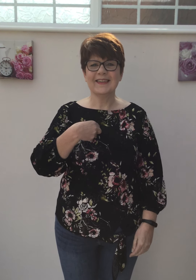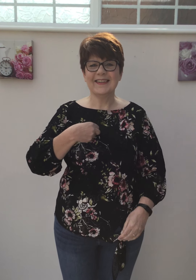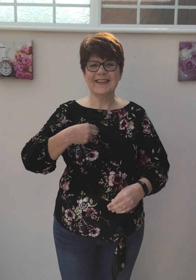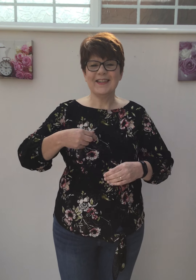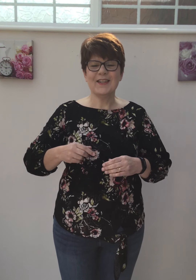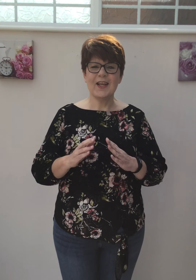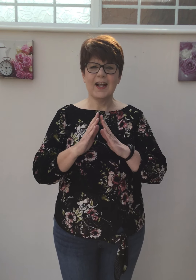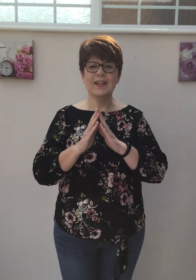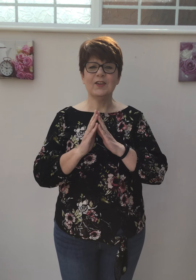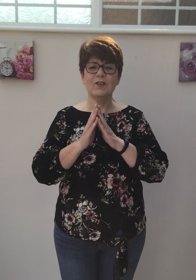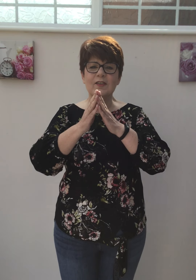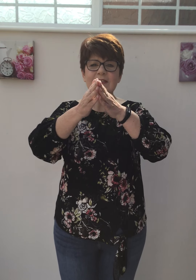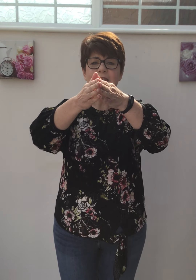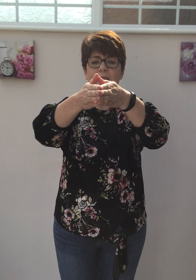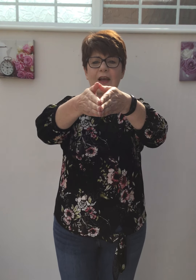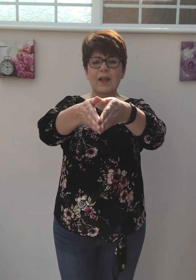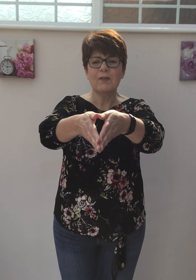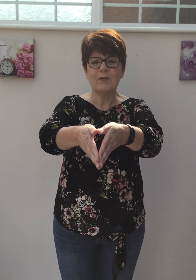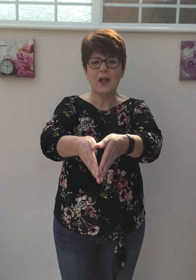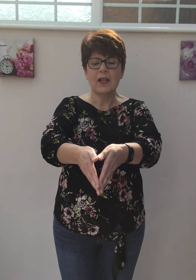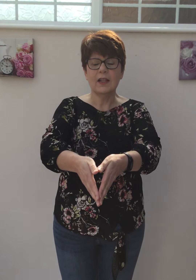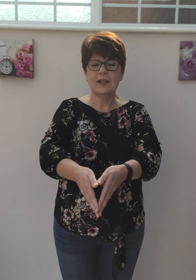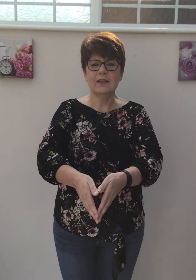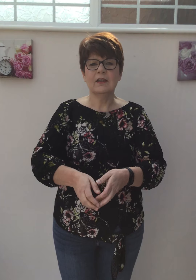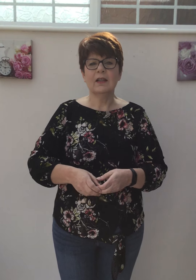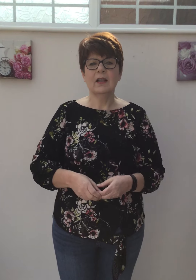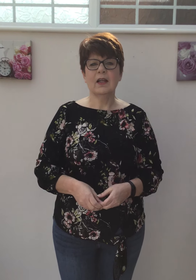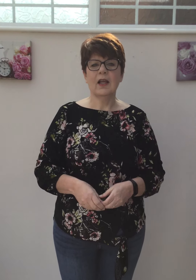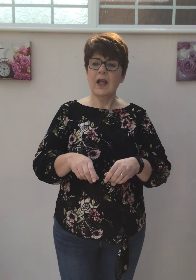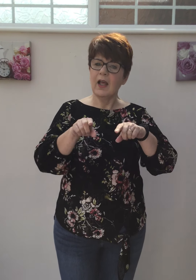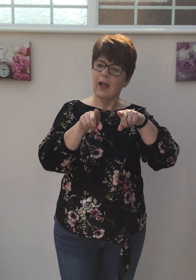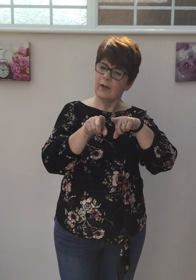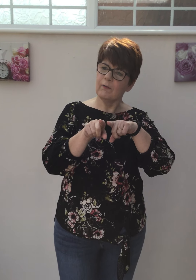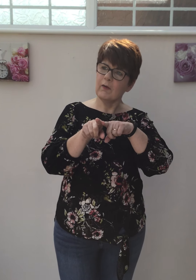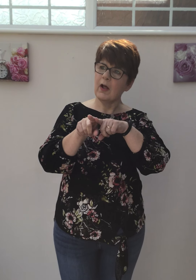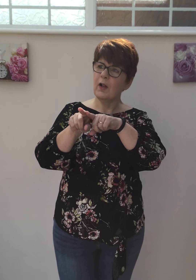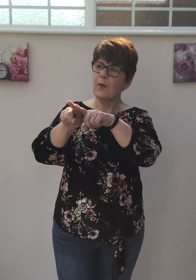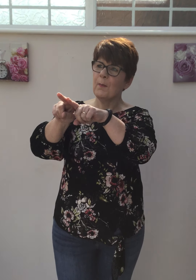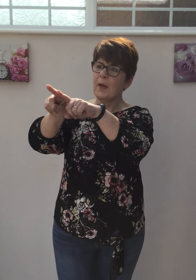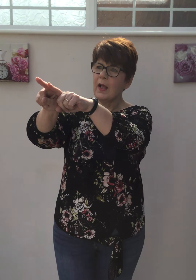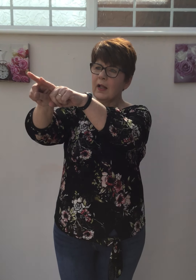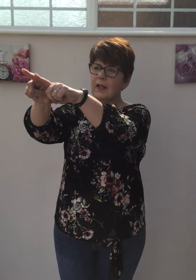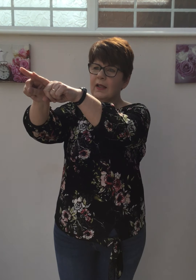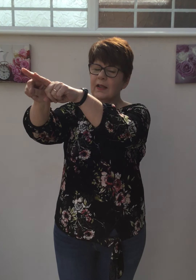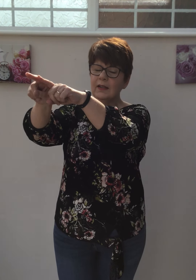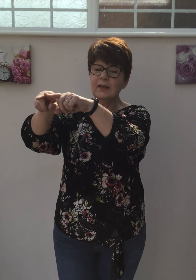Darling, just dive right in Follow my lead